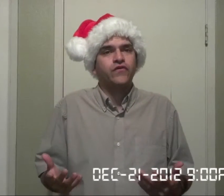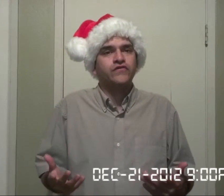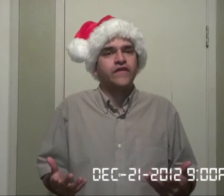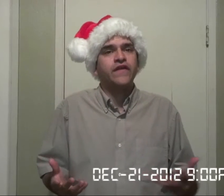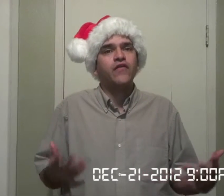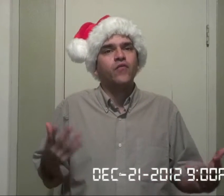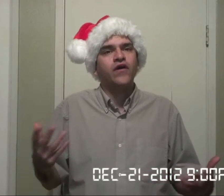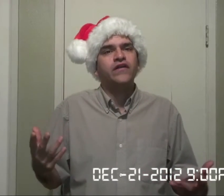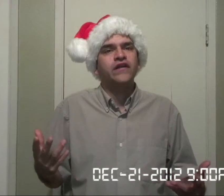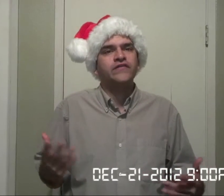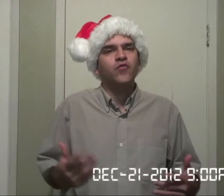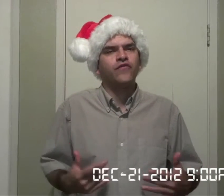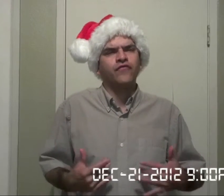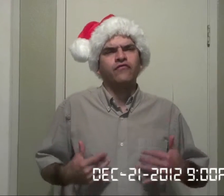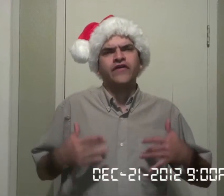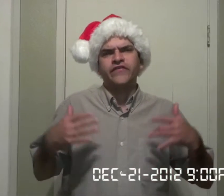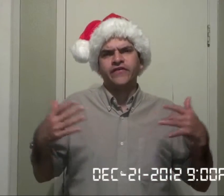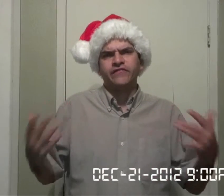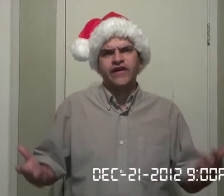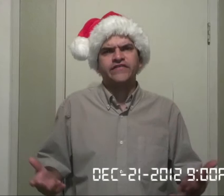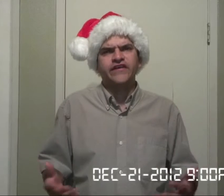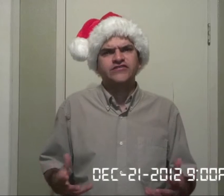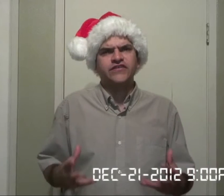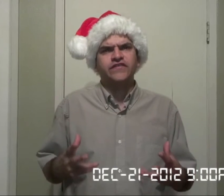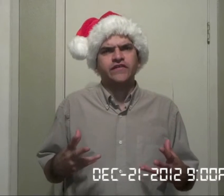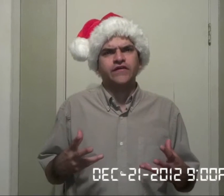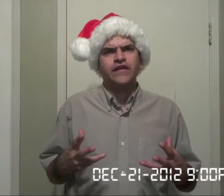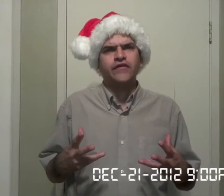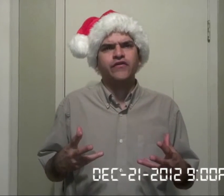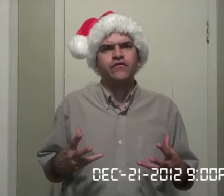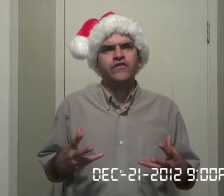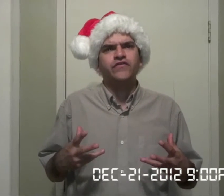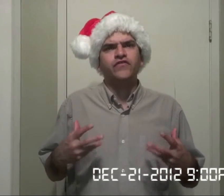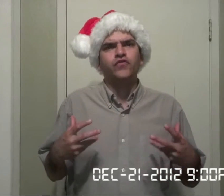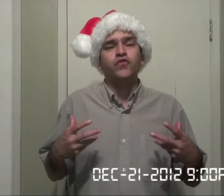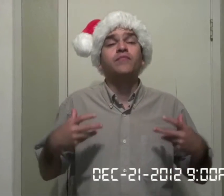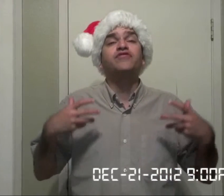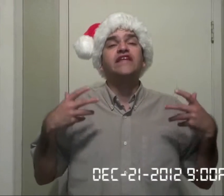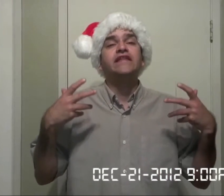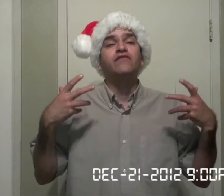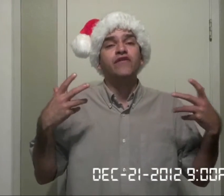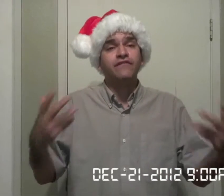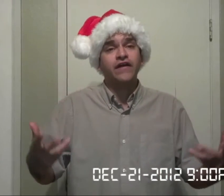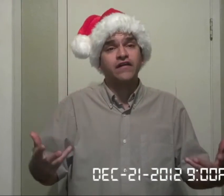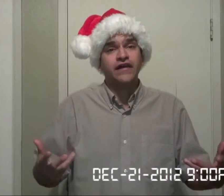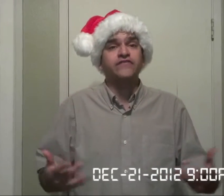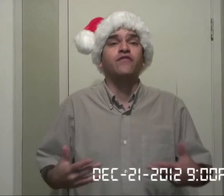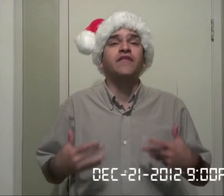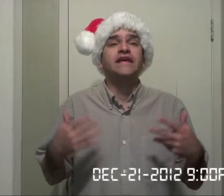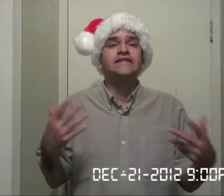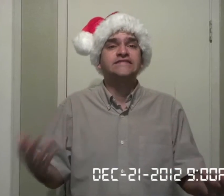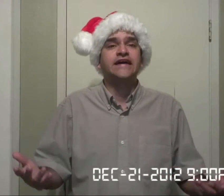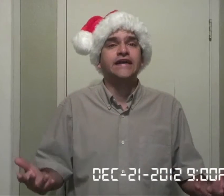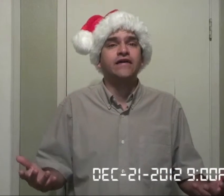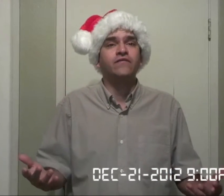goals, and the other one is more for rest and relaxation to allow you to completely revitalize from the inside out.